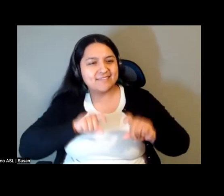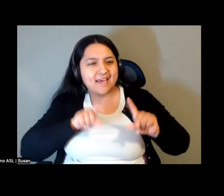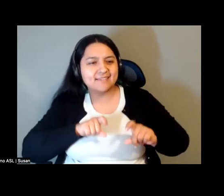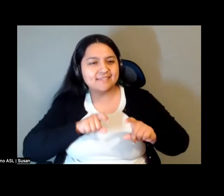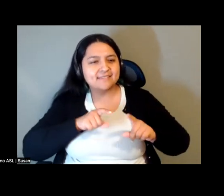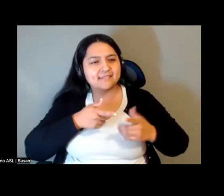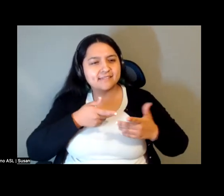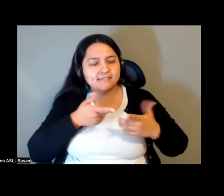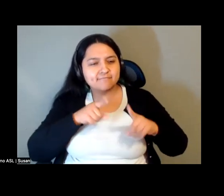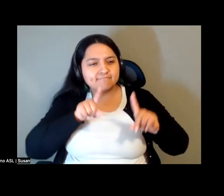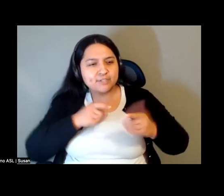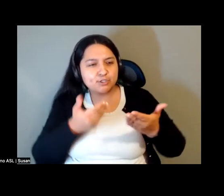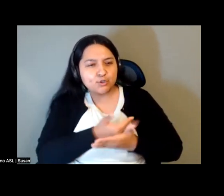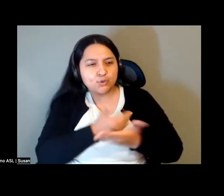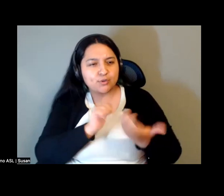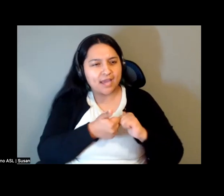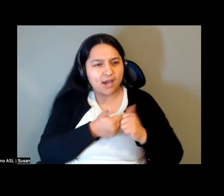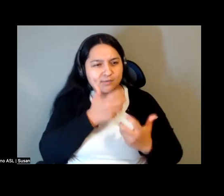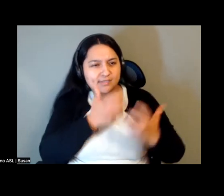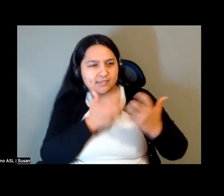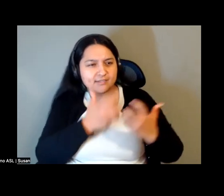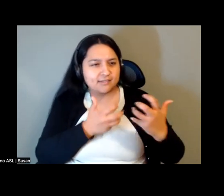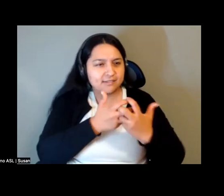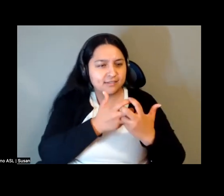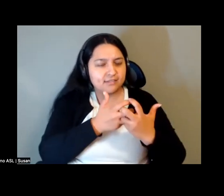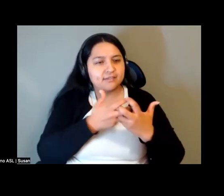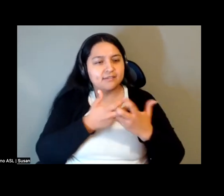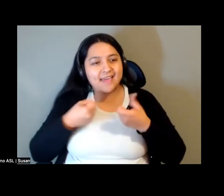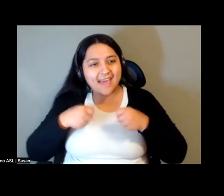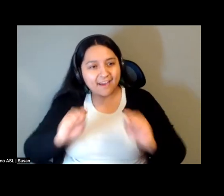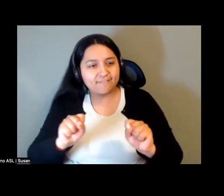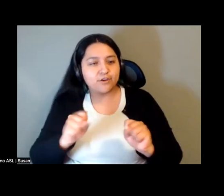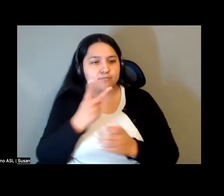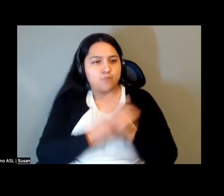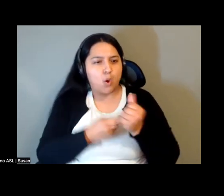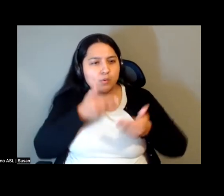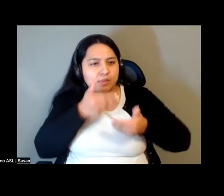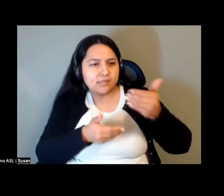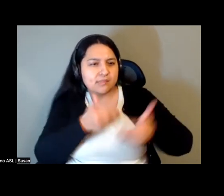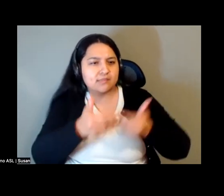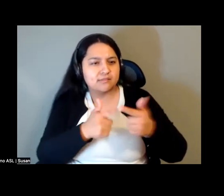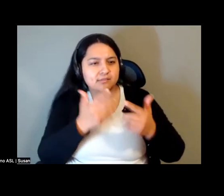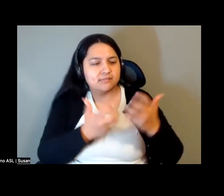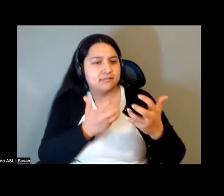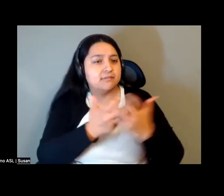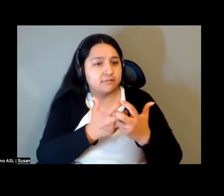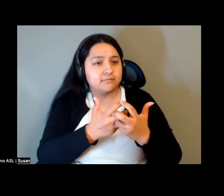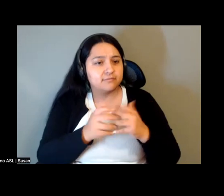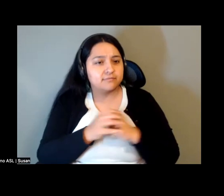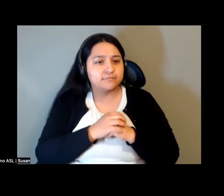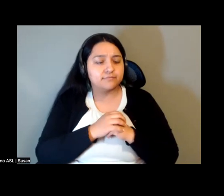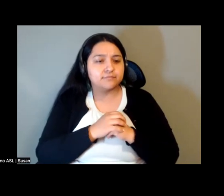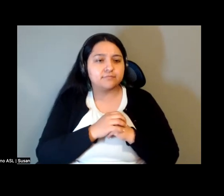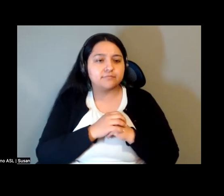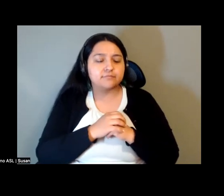together, working out a distribution of effort and affordances as they go along. The agents of